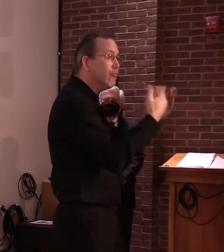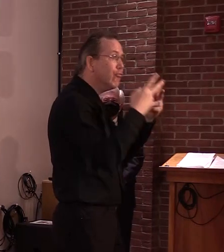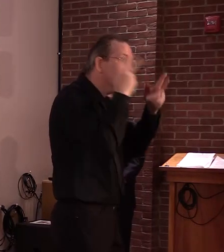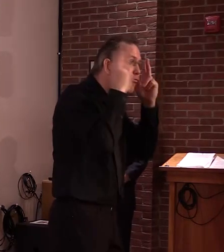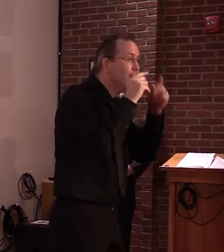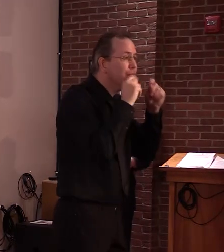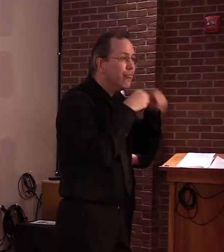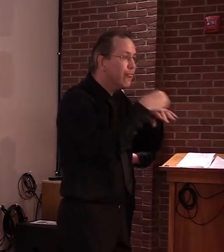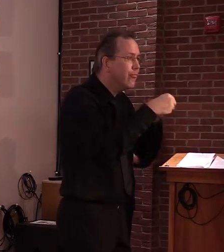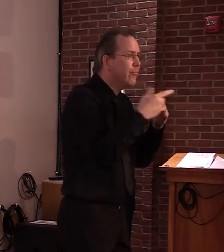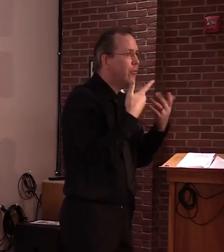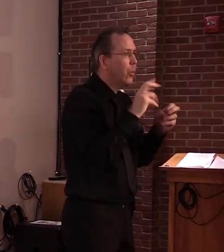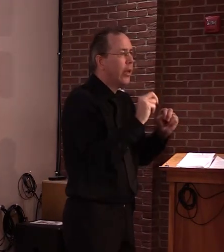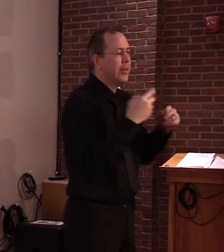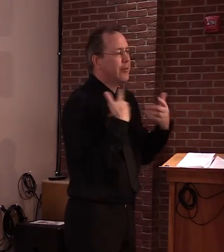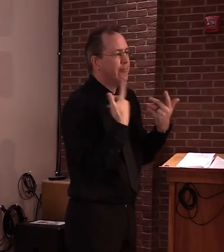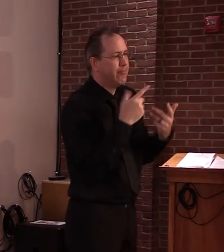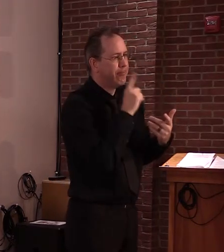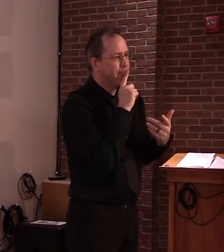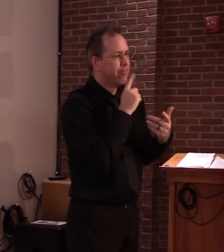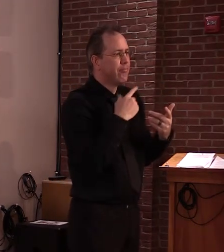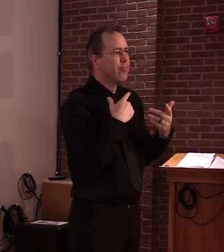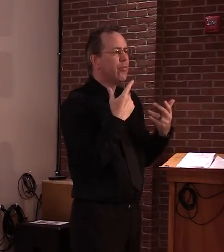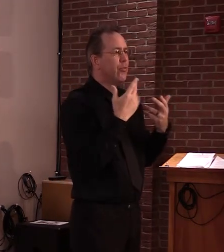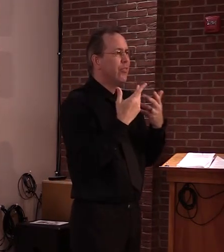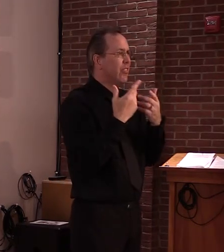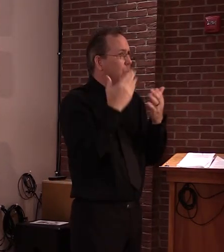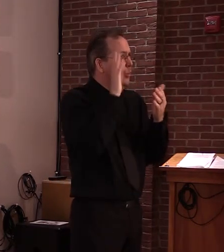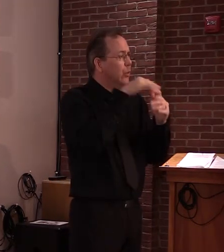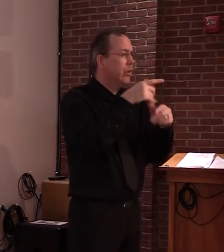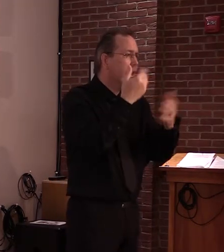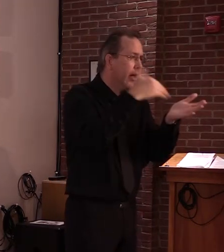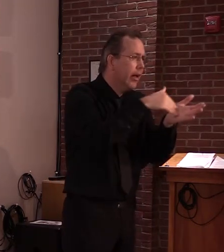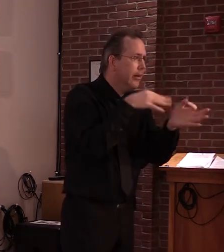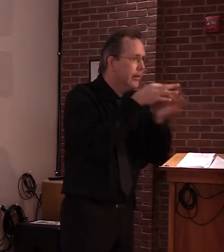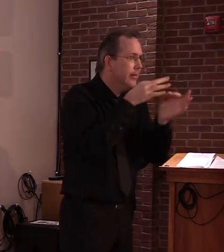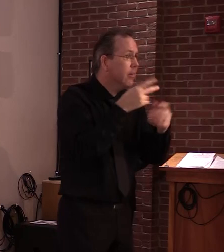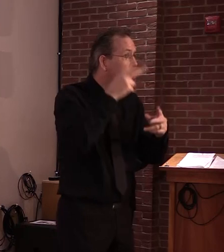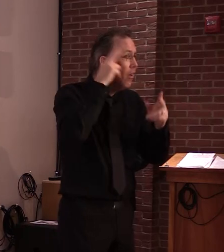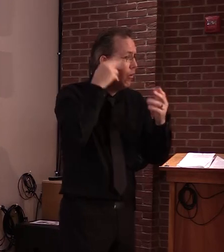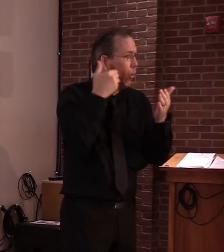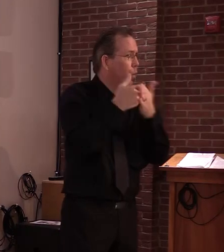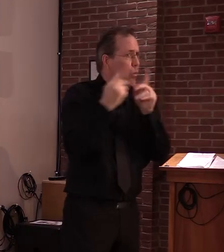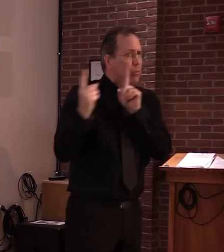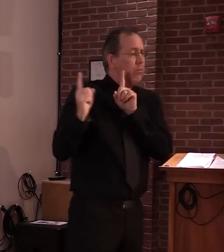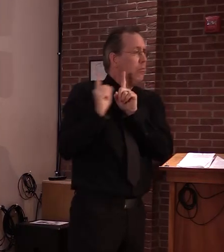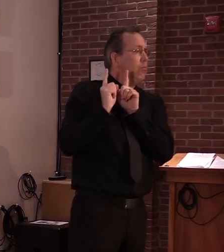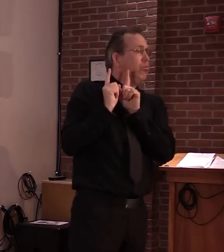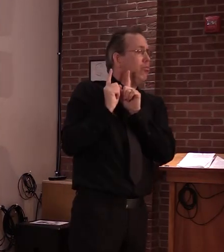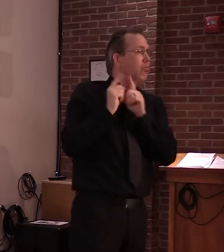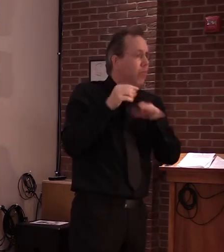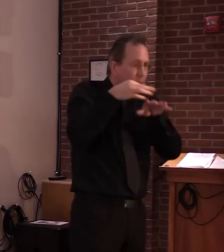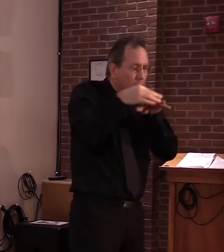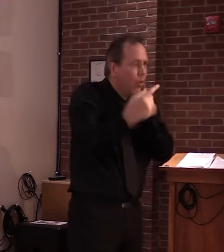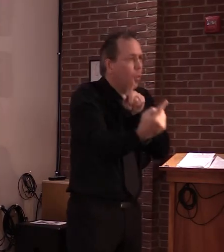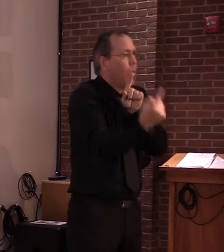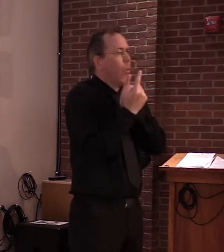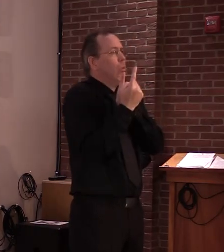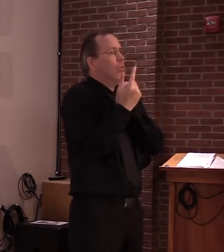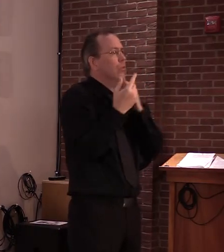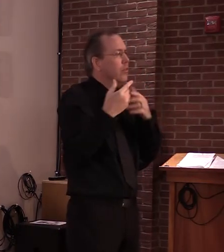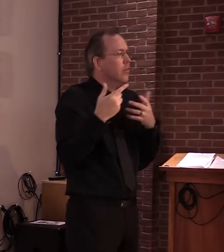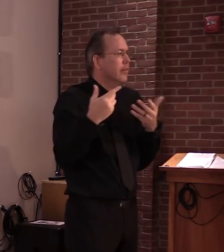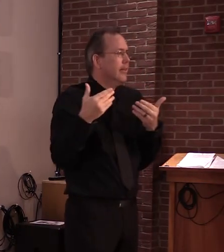close contact, whether they be chiropractors, massage therapists, or hair salons and so forth, are in